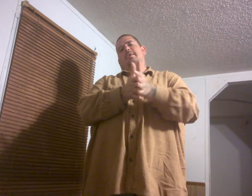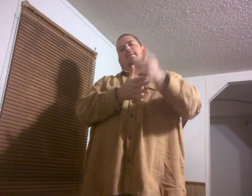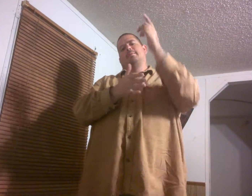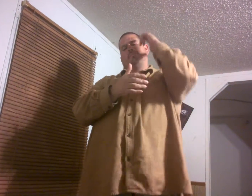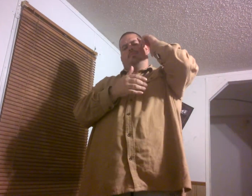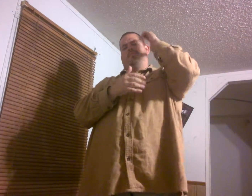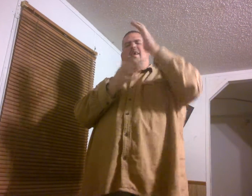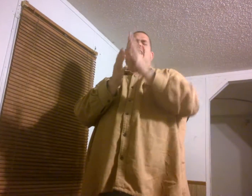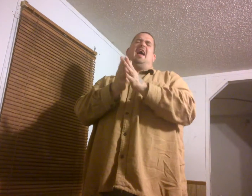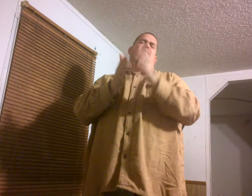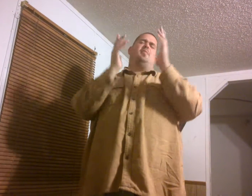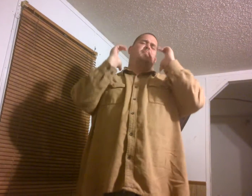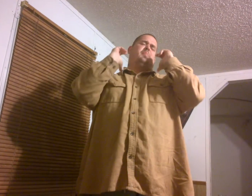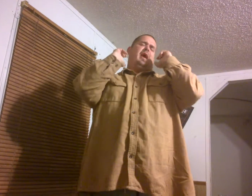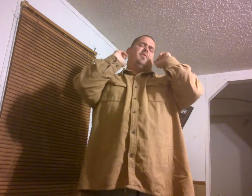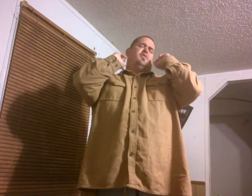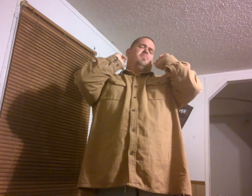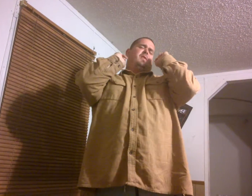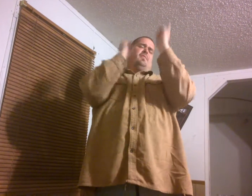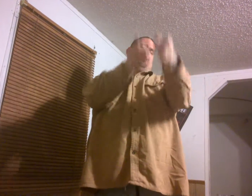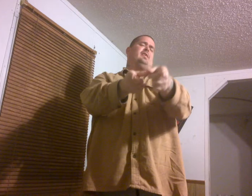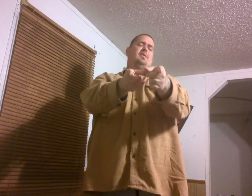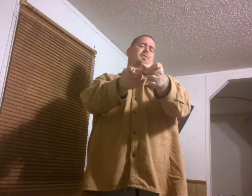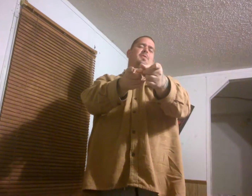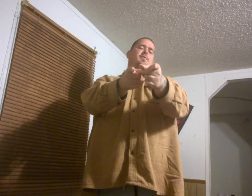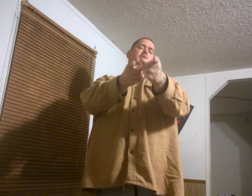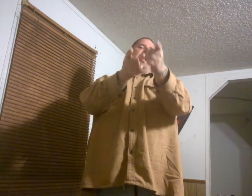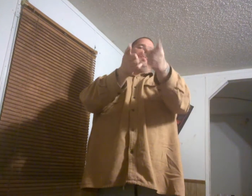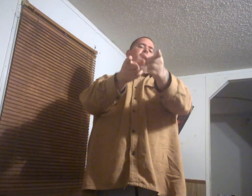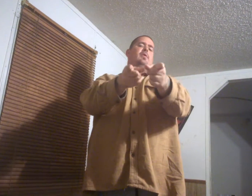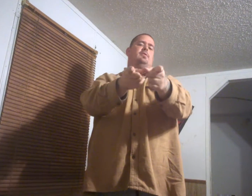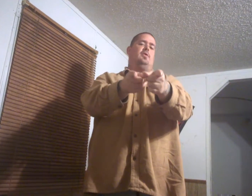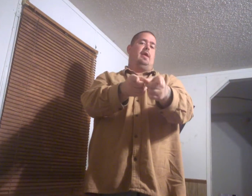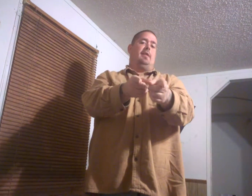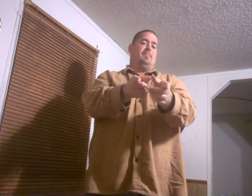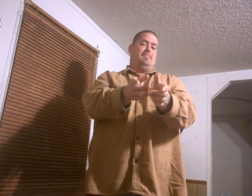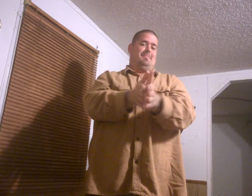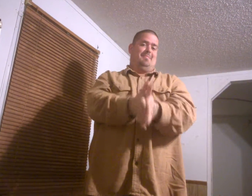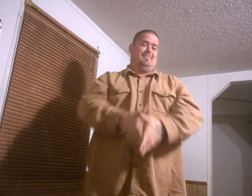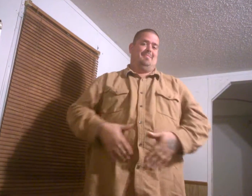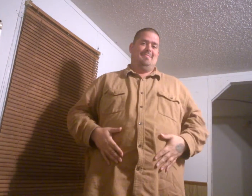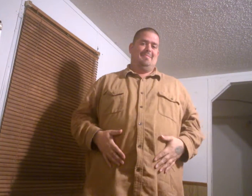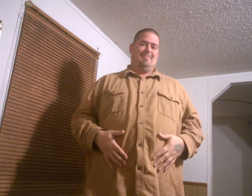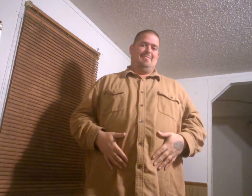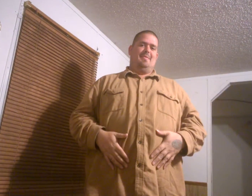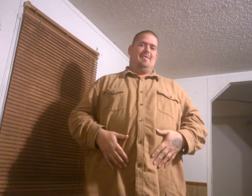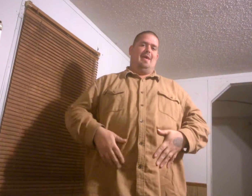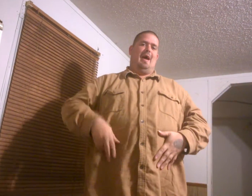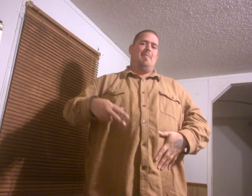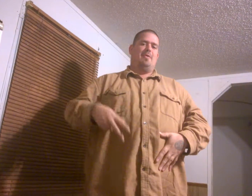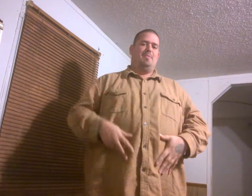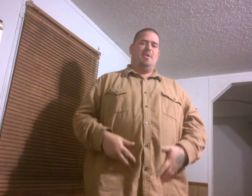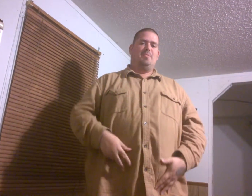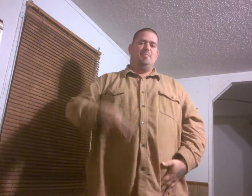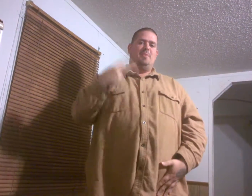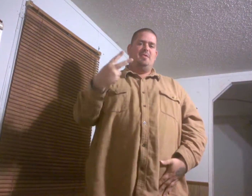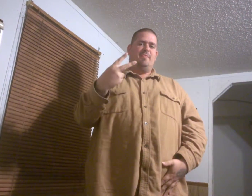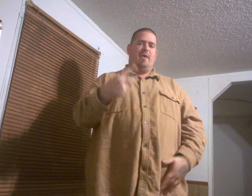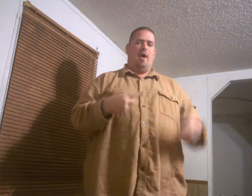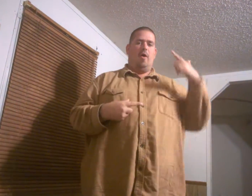i feel bad for you motherfuckers stop annoying the way all that motherfuckers know you're getting i'm mother's bitch peace the fuck out